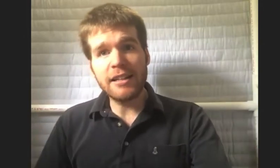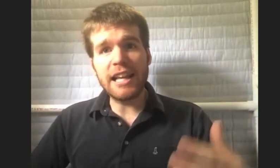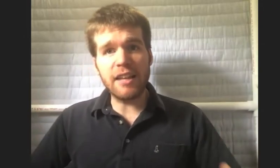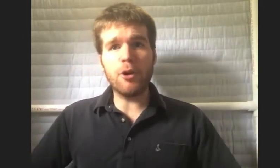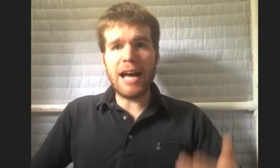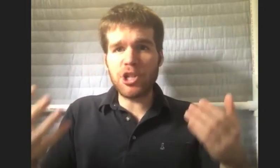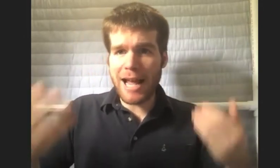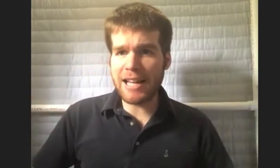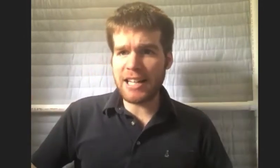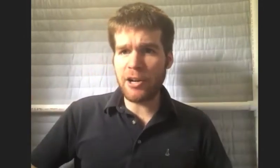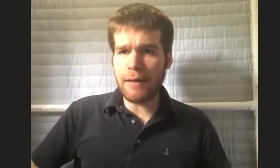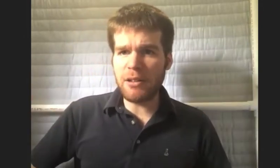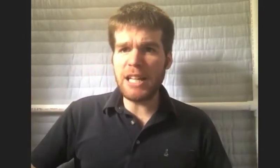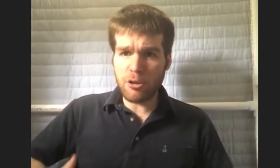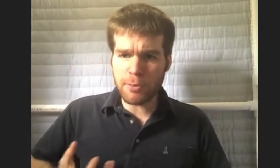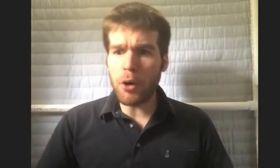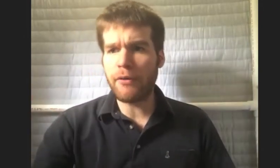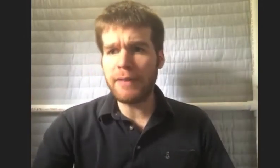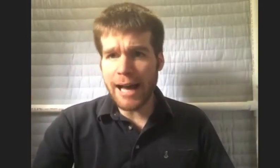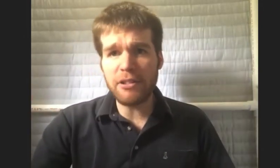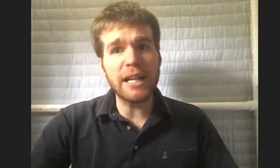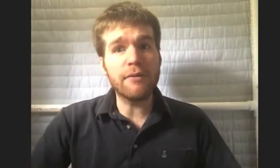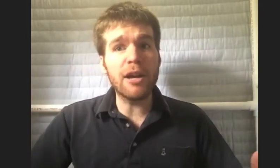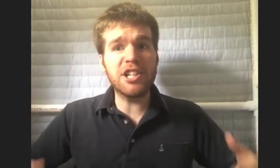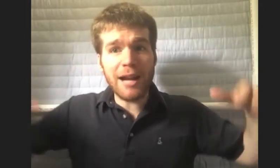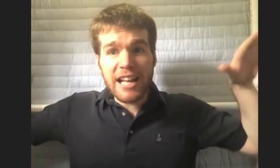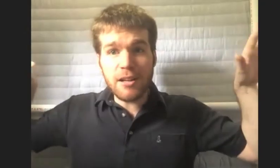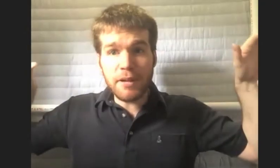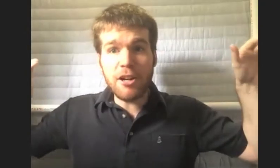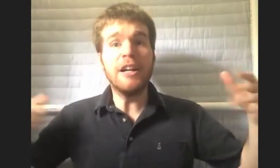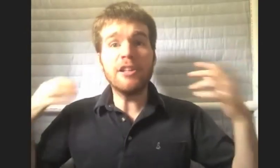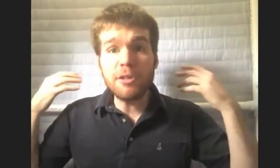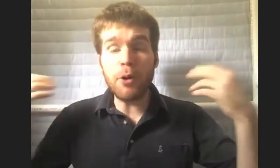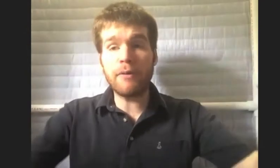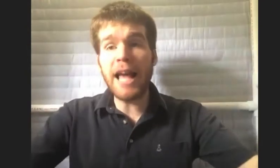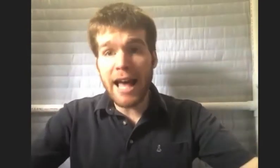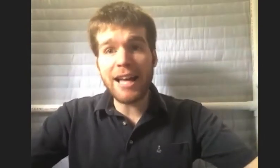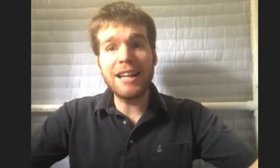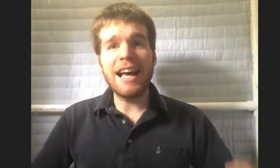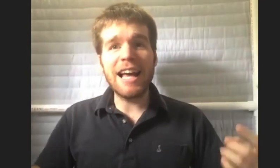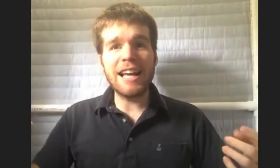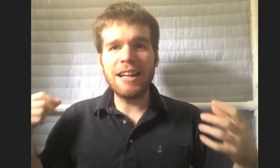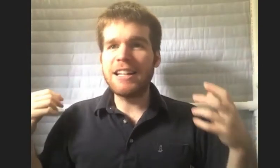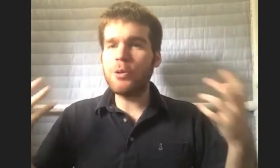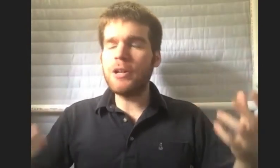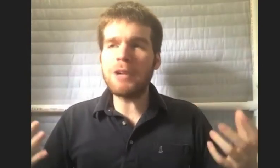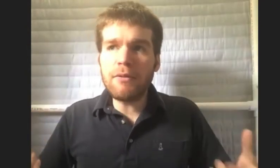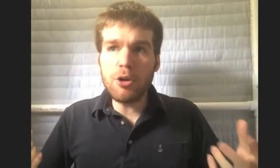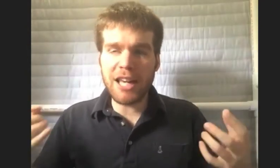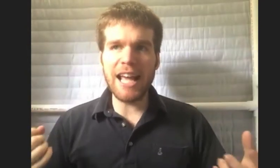Like, if you had your hand at your abdomen, you spoke from the abdomen. If you had your hands up here, you spoke from the head. And doing whatever you can